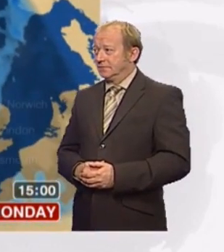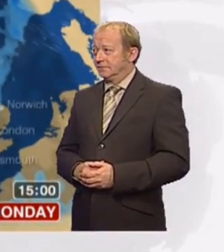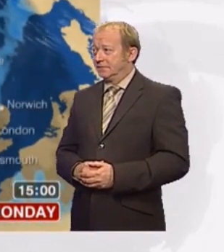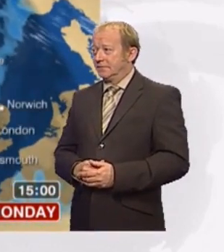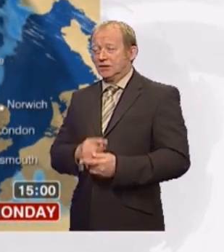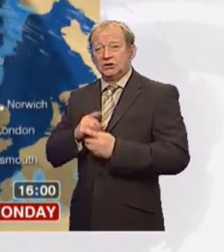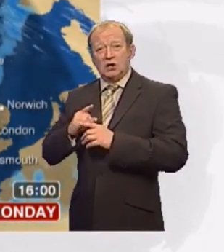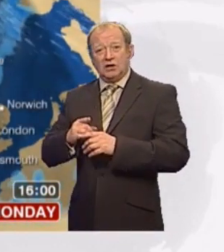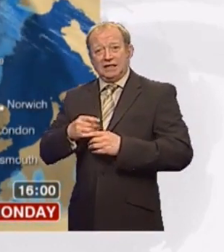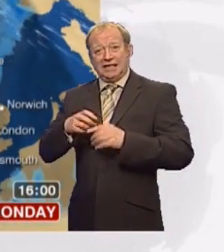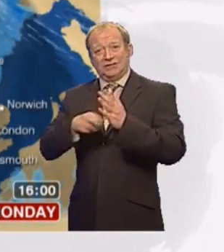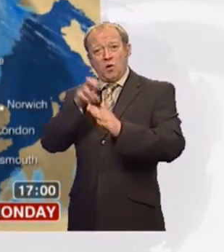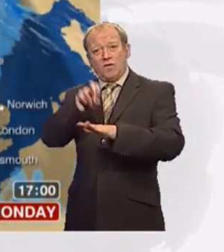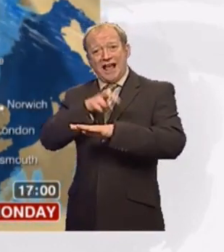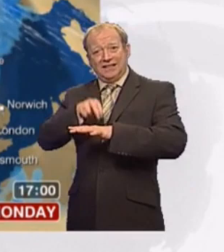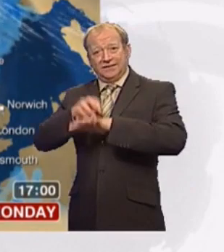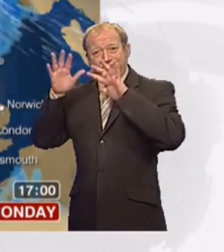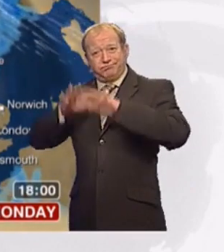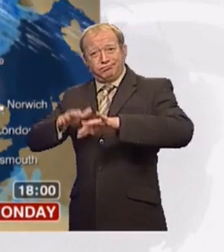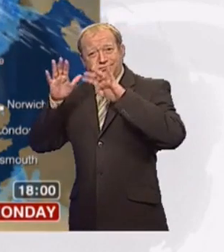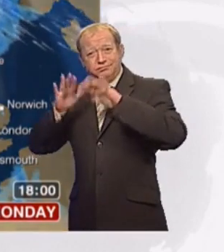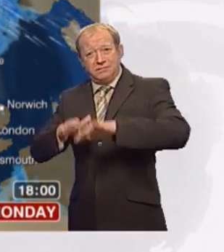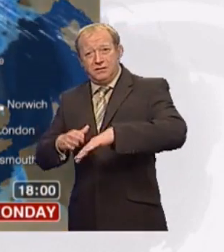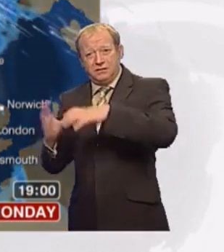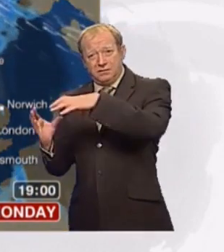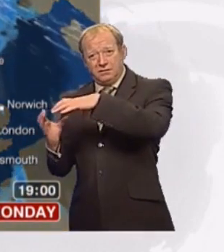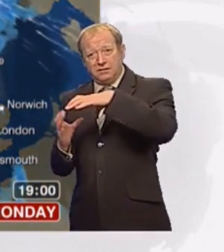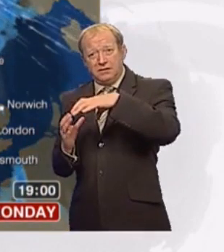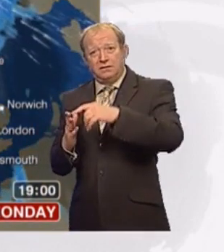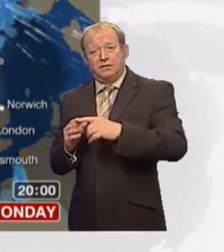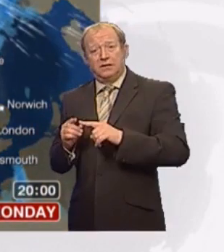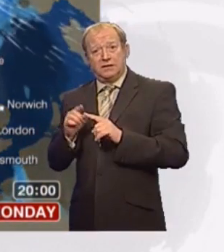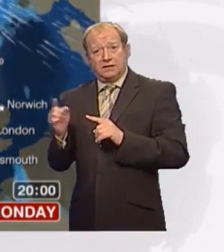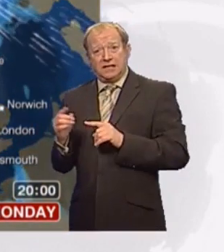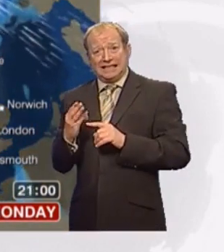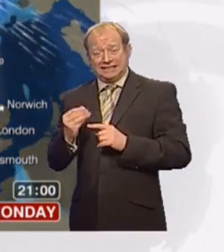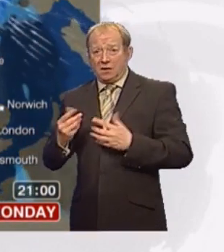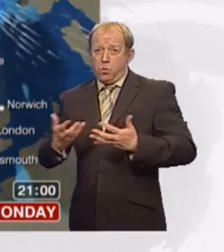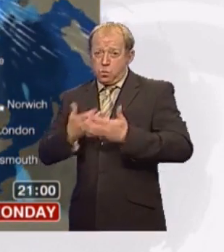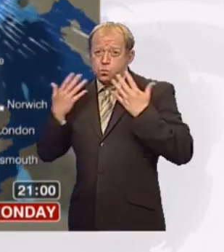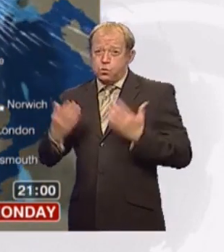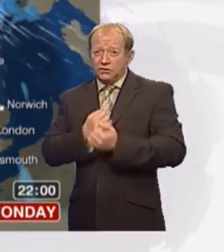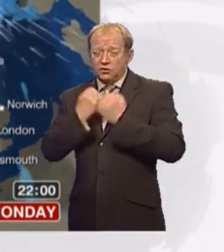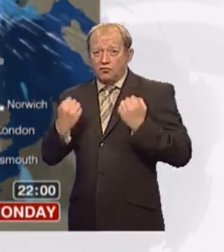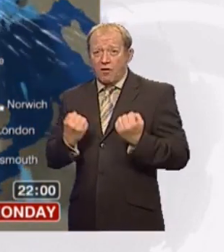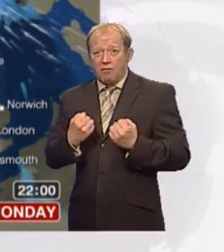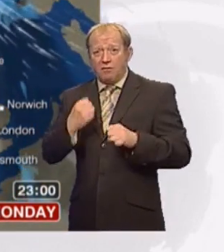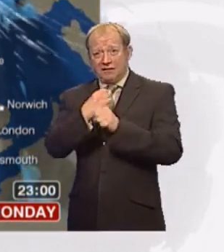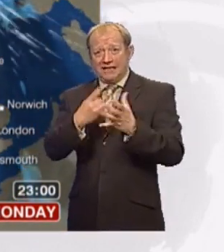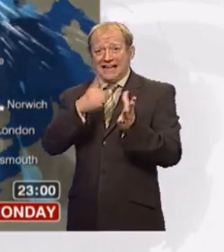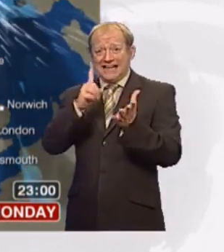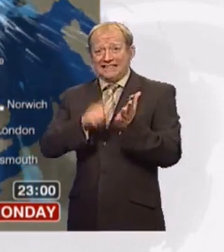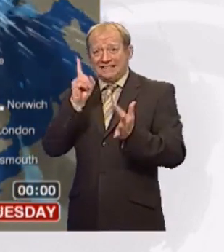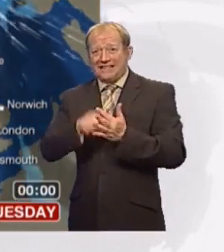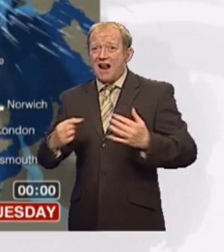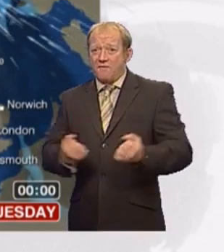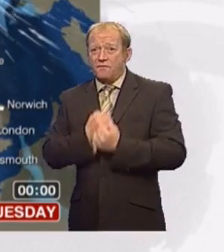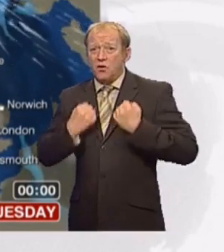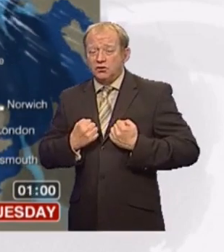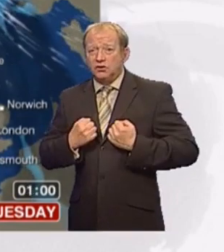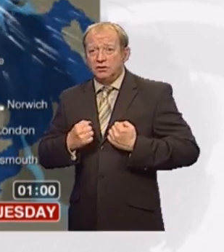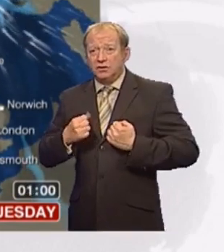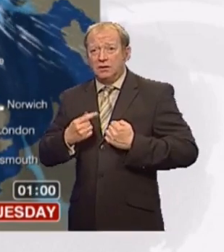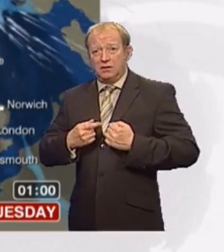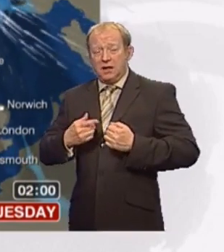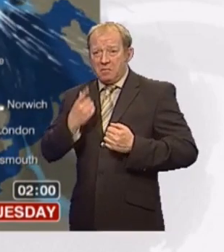in Northern Ireland. The rain will also reach the Western Niles. And you can see the arrows here. So indicating some strong winds. In fact, gale force winds in the Western Niles of Scotland,